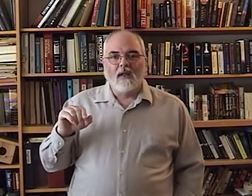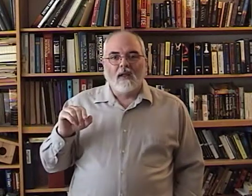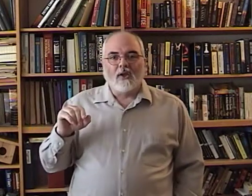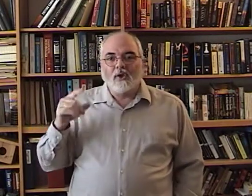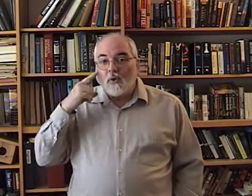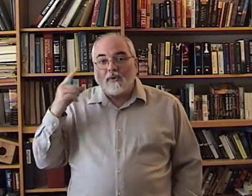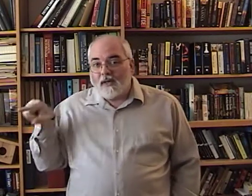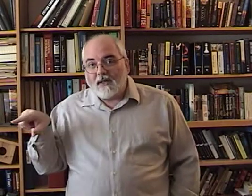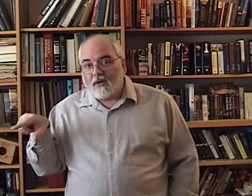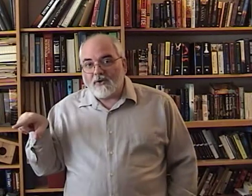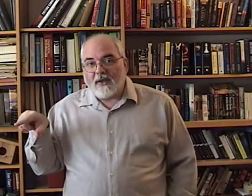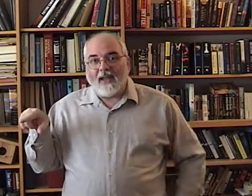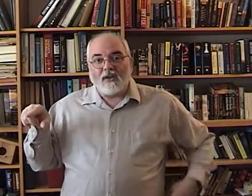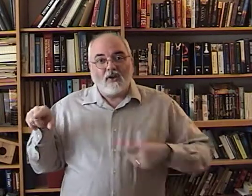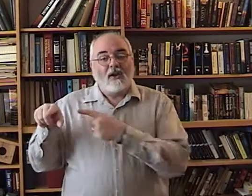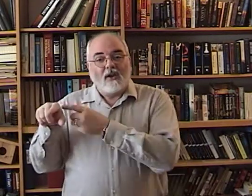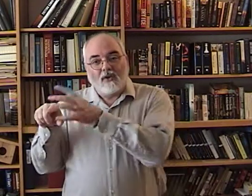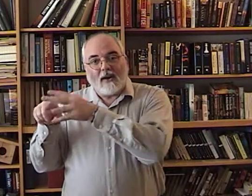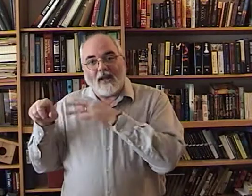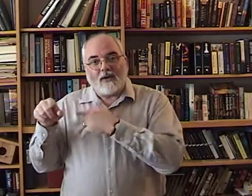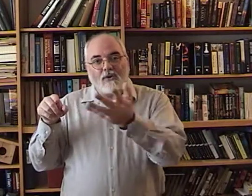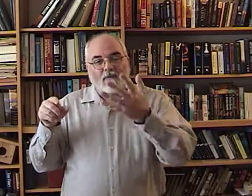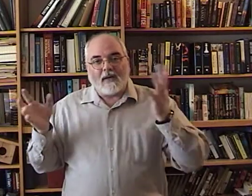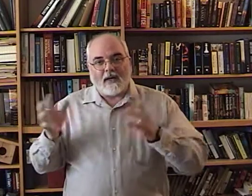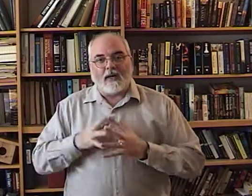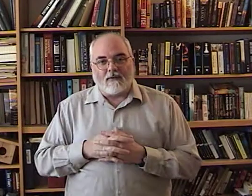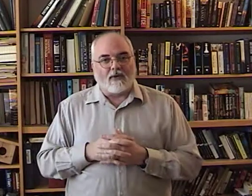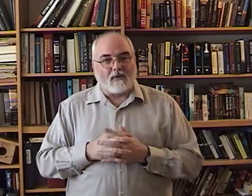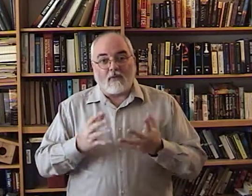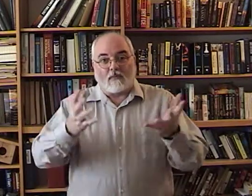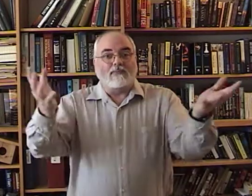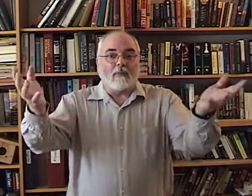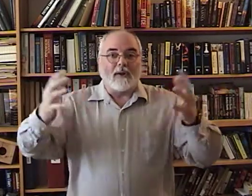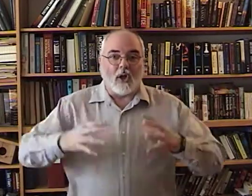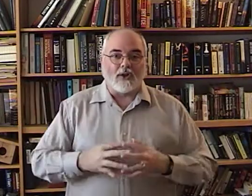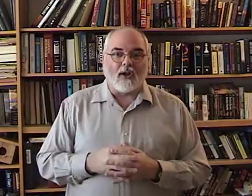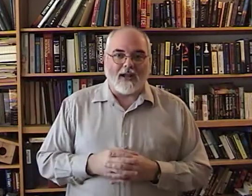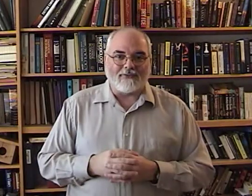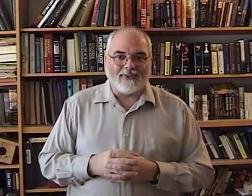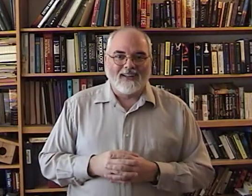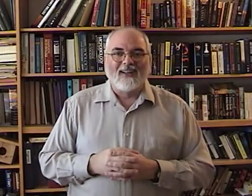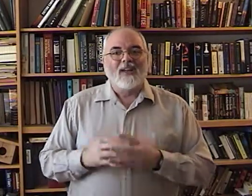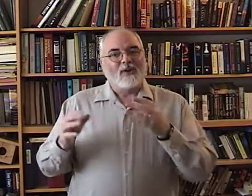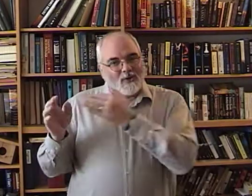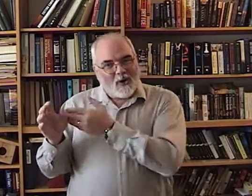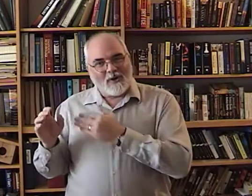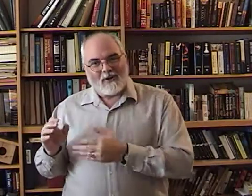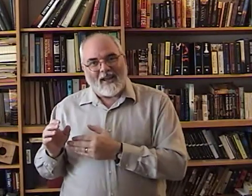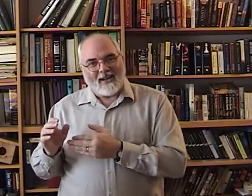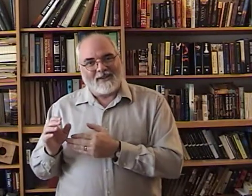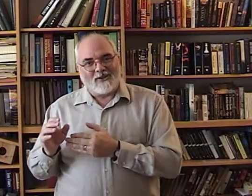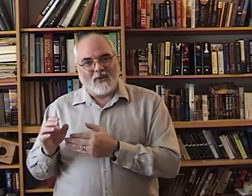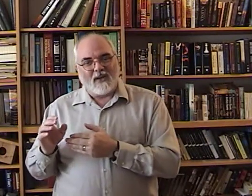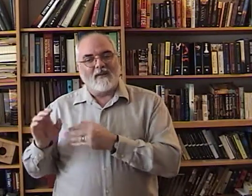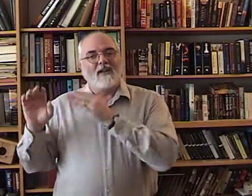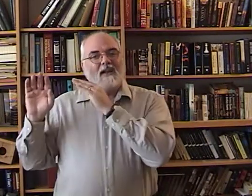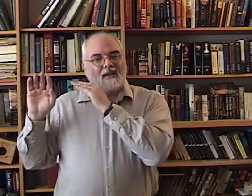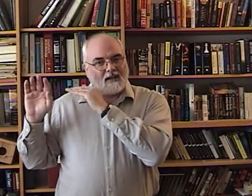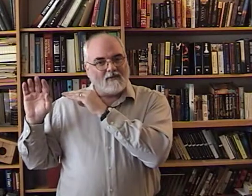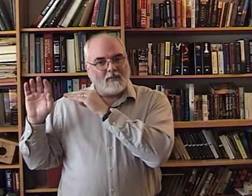You don't need to look at your hand. Your hand and you have been connected for probably all your life. You know what your hand is doing. Leave it